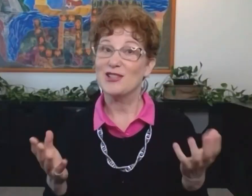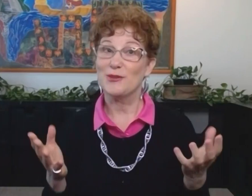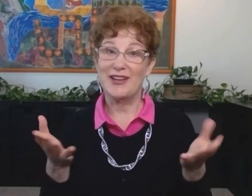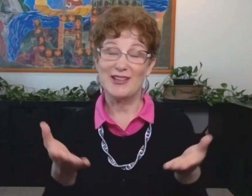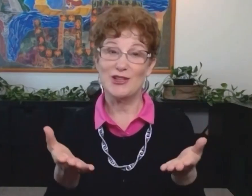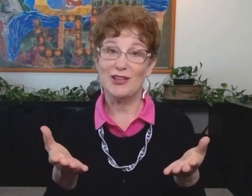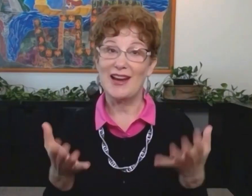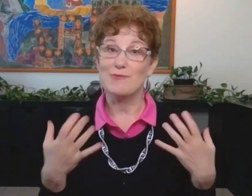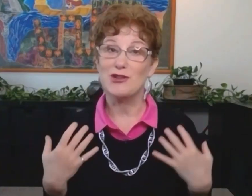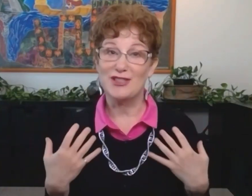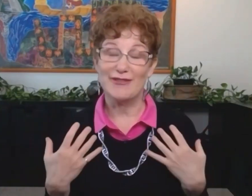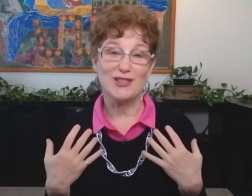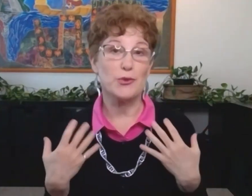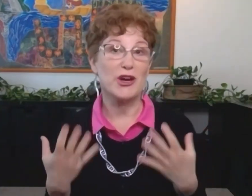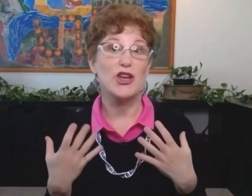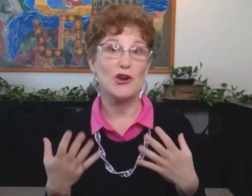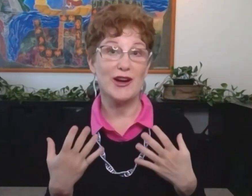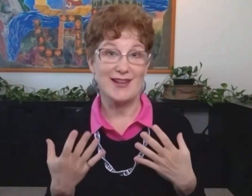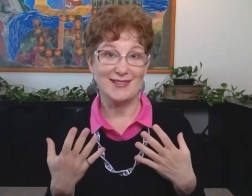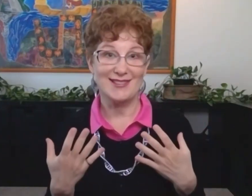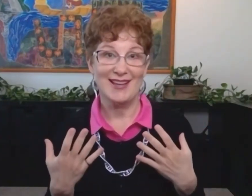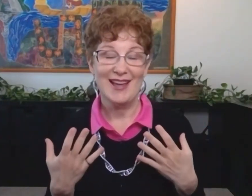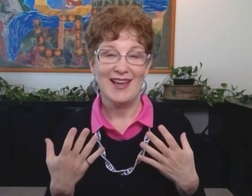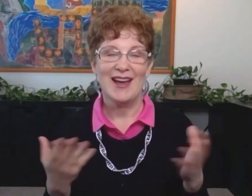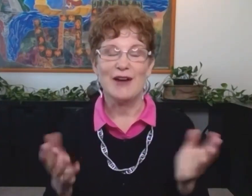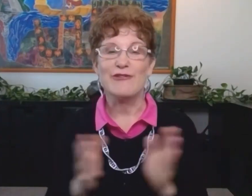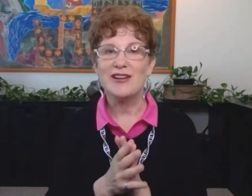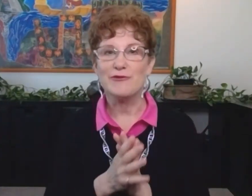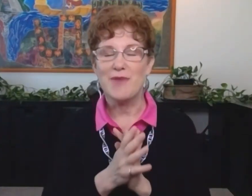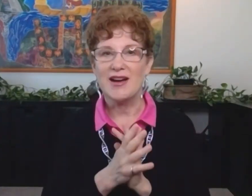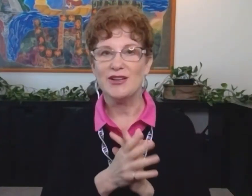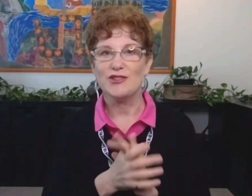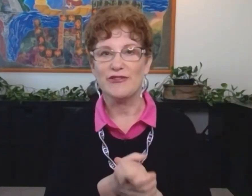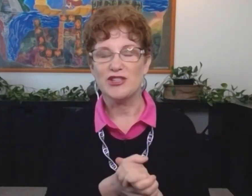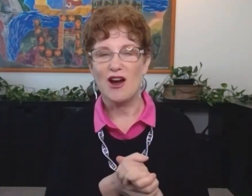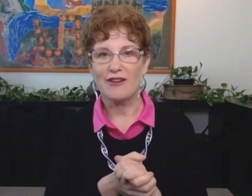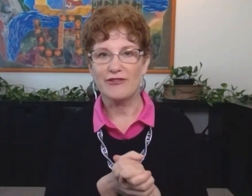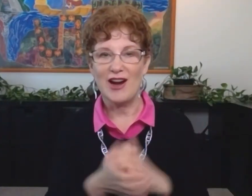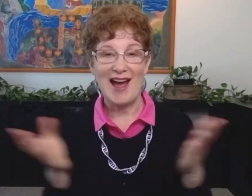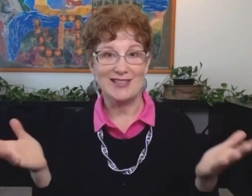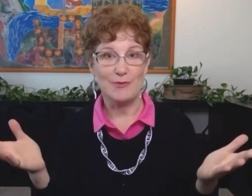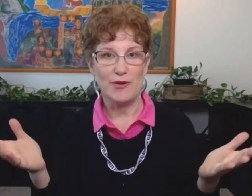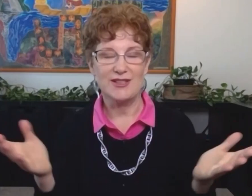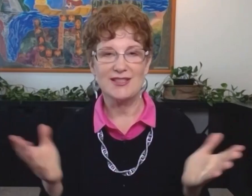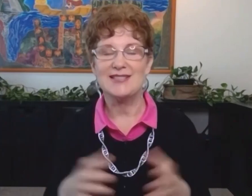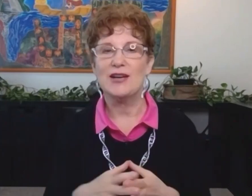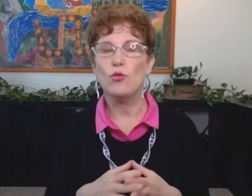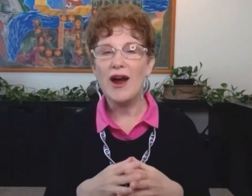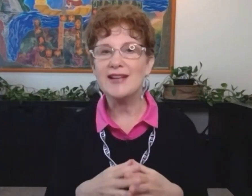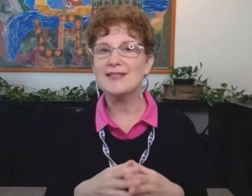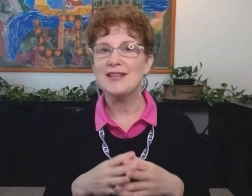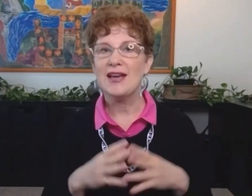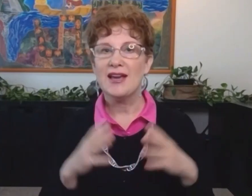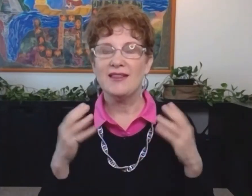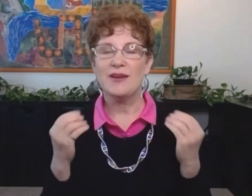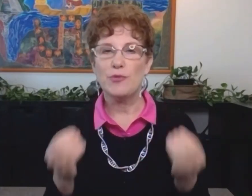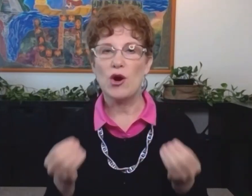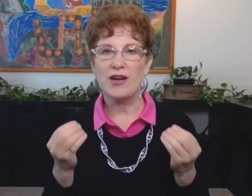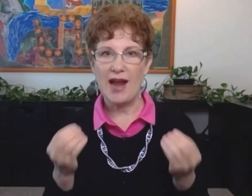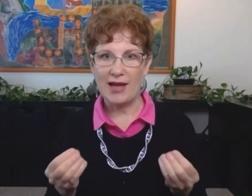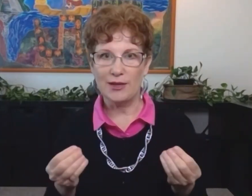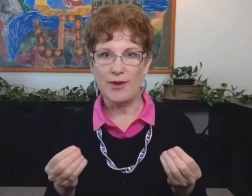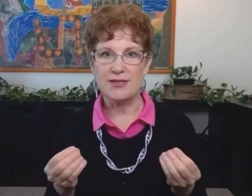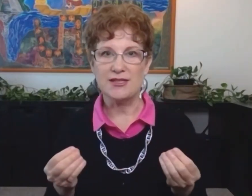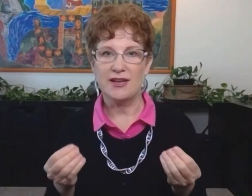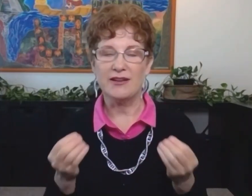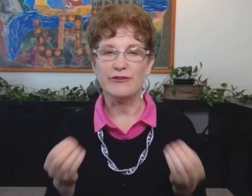That's also because you're like most of us. We're curious. A friend of mine who's a photographer asked me once, he said, what is the